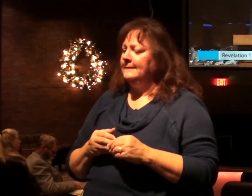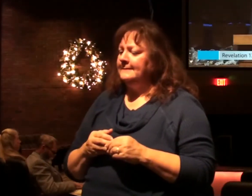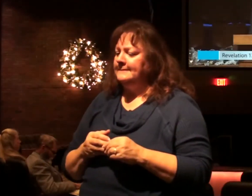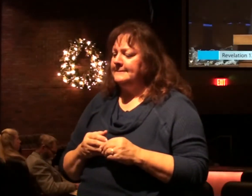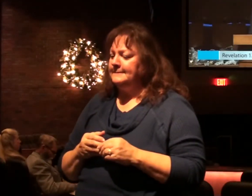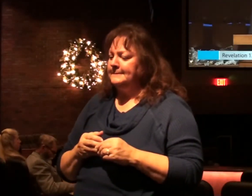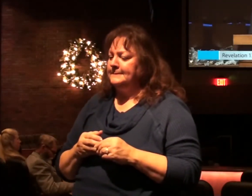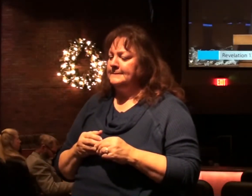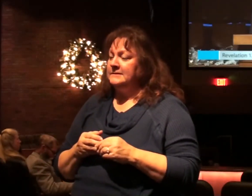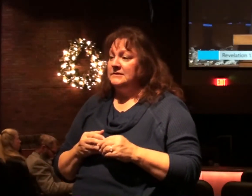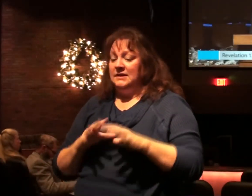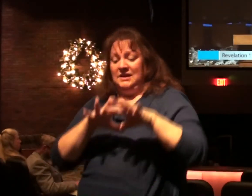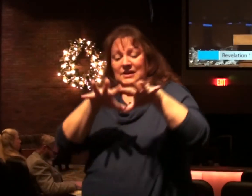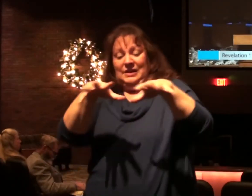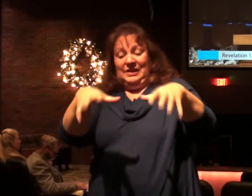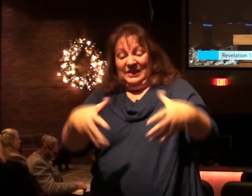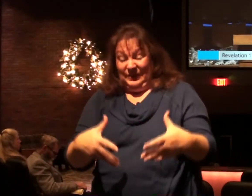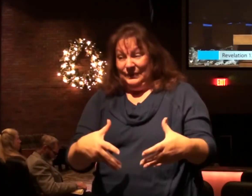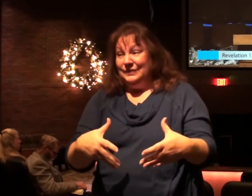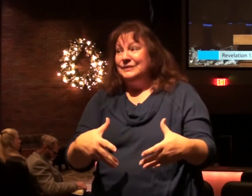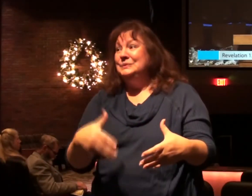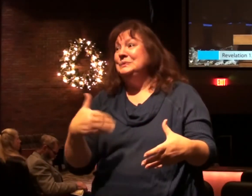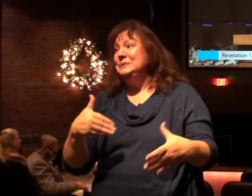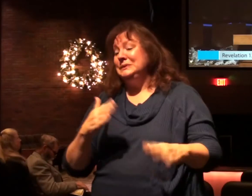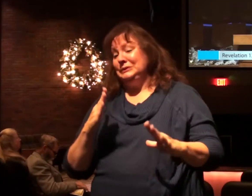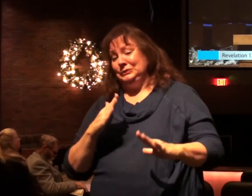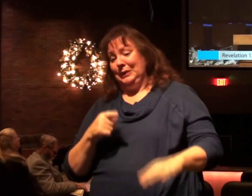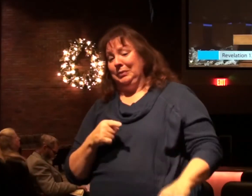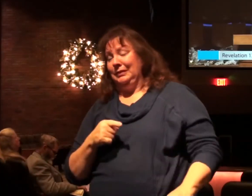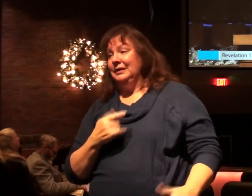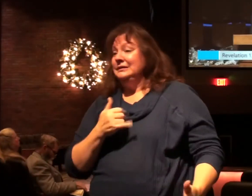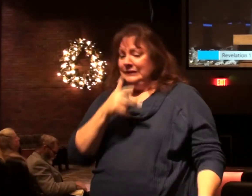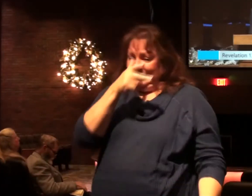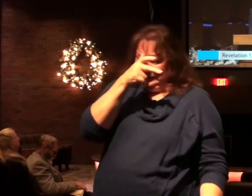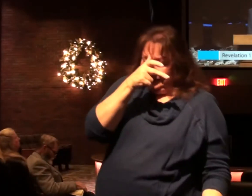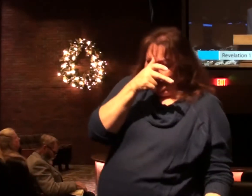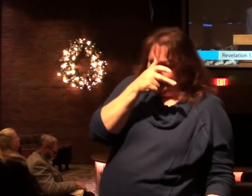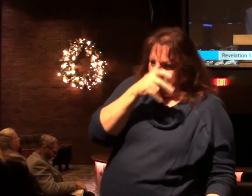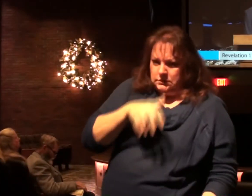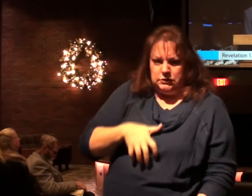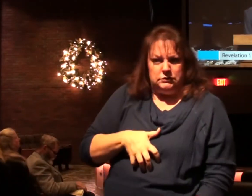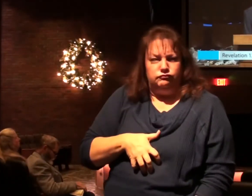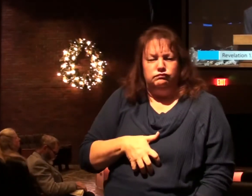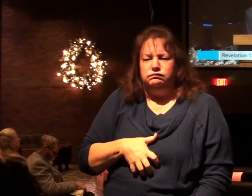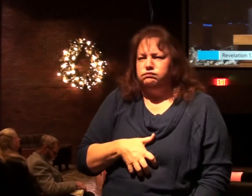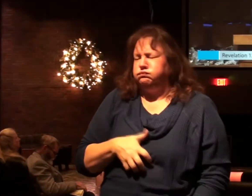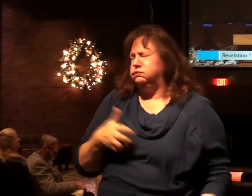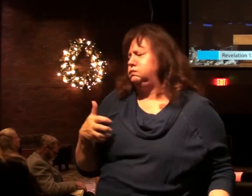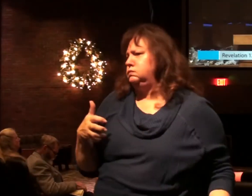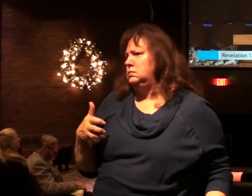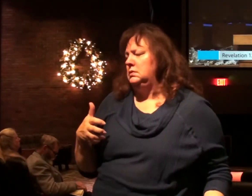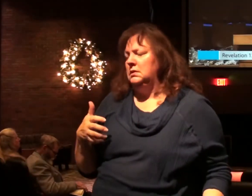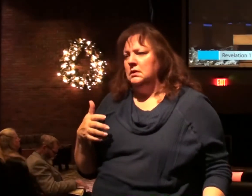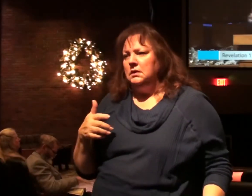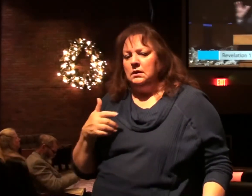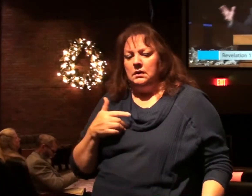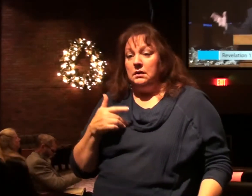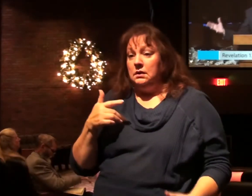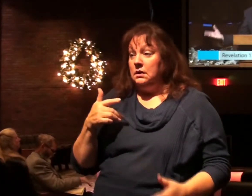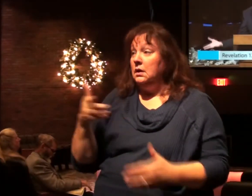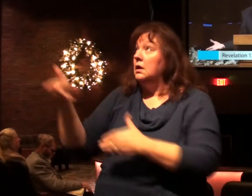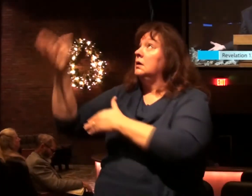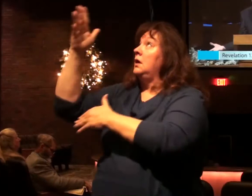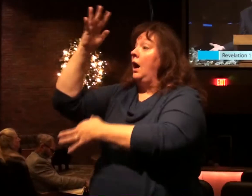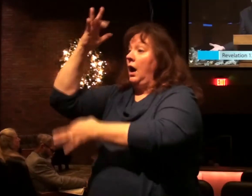So the earth is in trouble because now the devil's down in fury and between the worst judgments